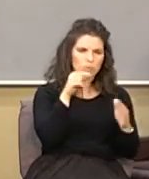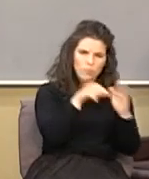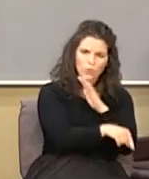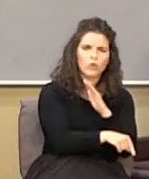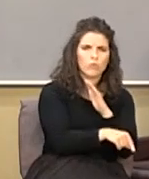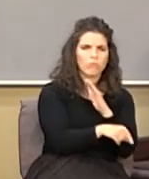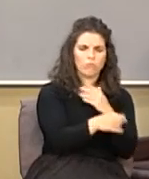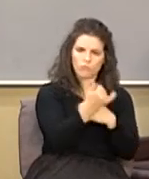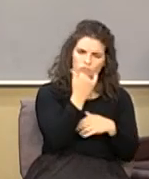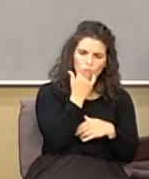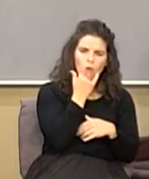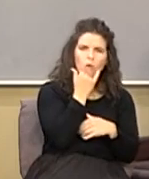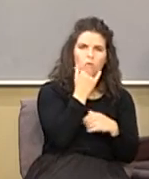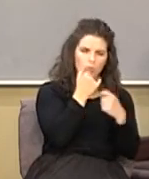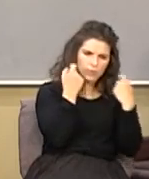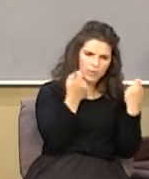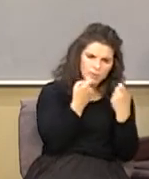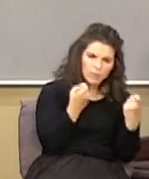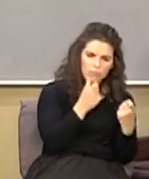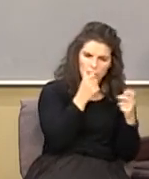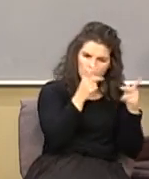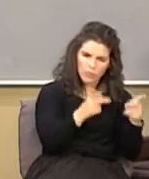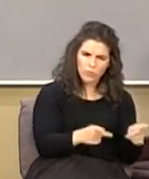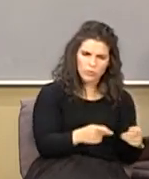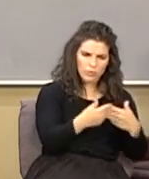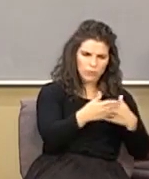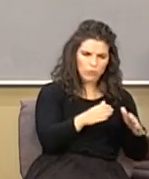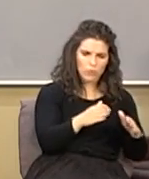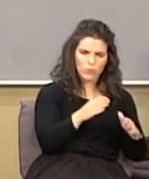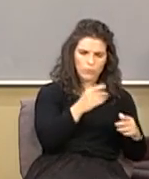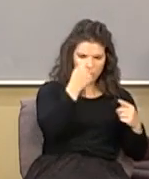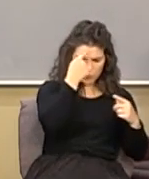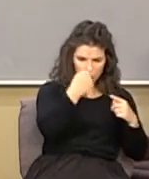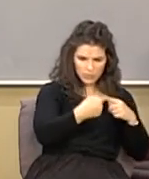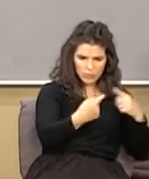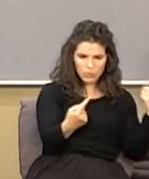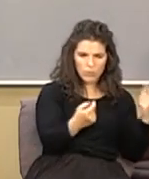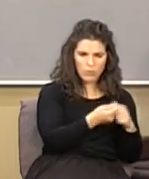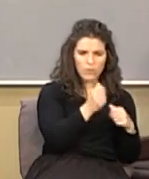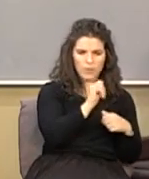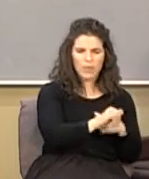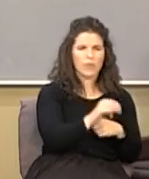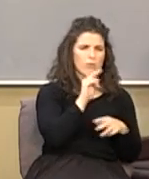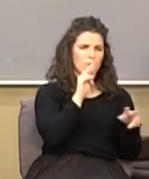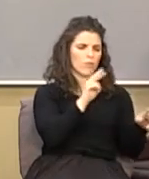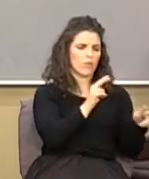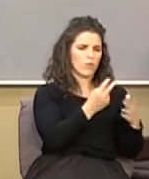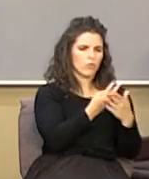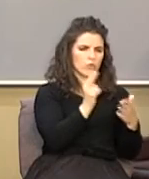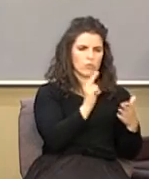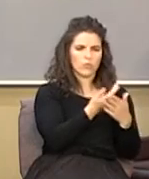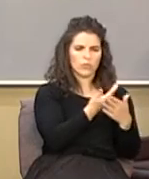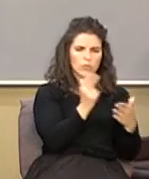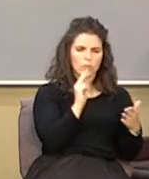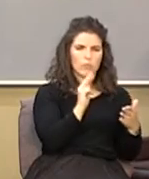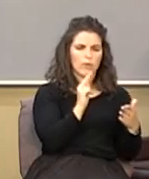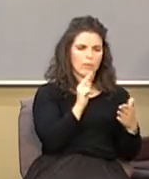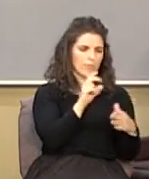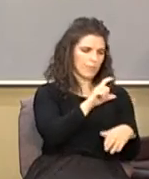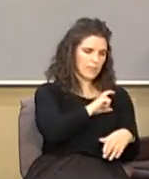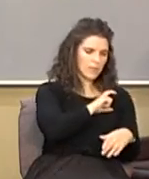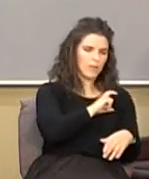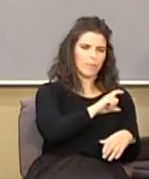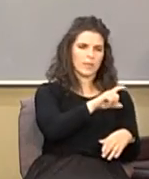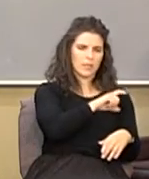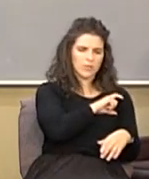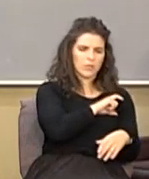wrong and there's not a person in this room would disagree with that I suppose you've watched over the last couple of weeks police officer after police officer